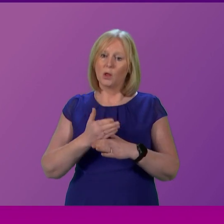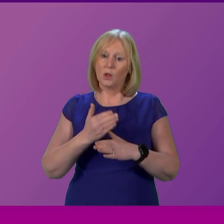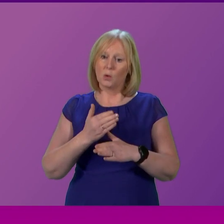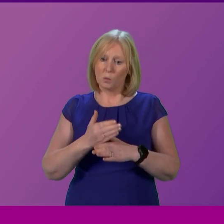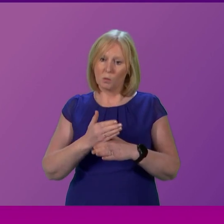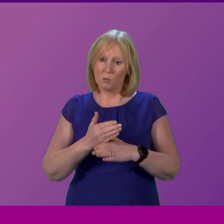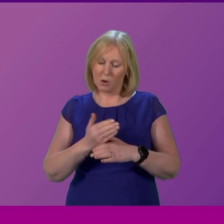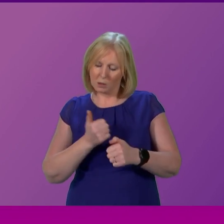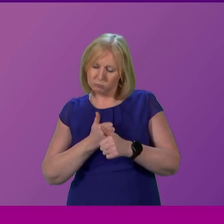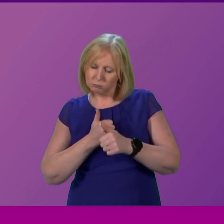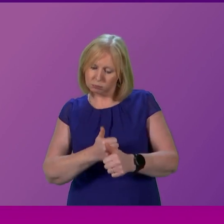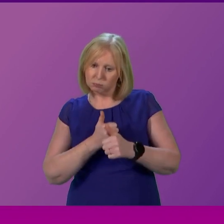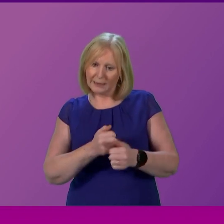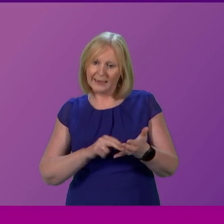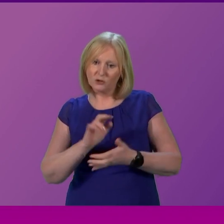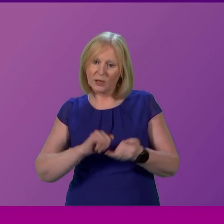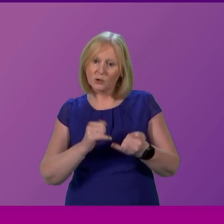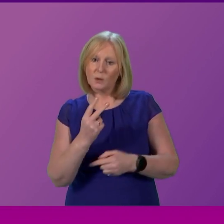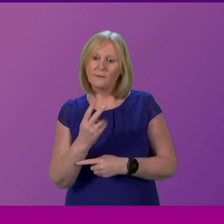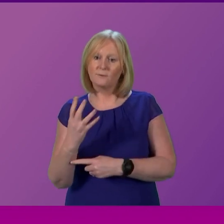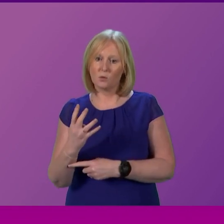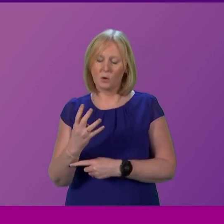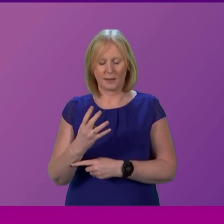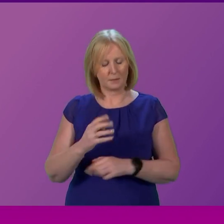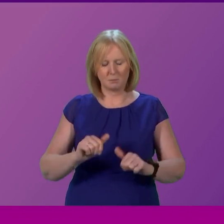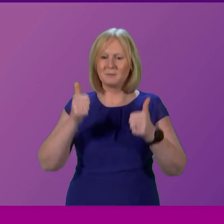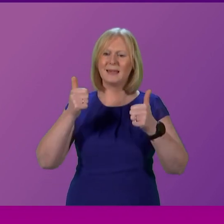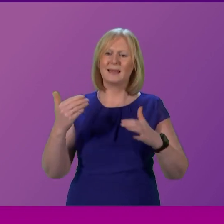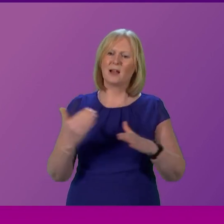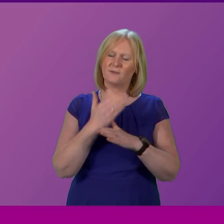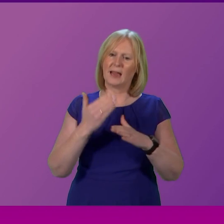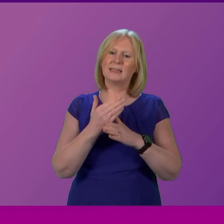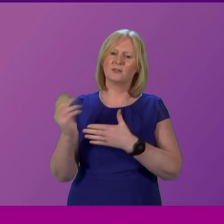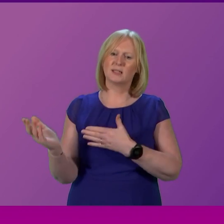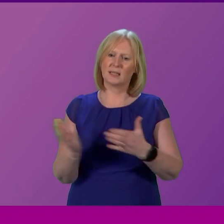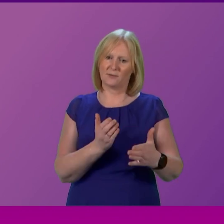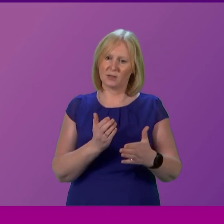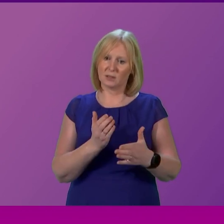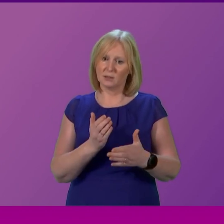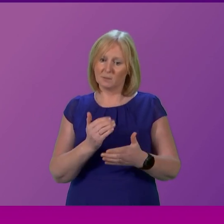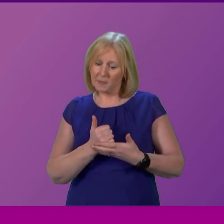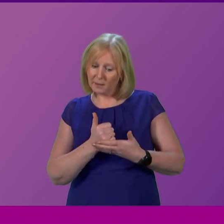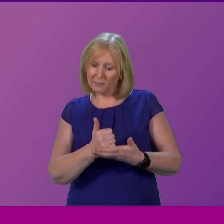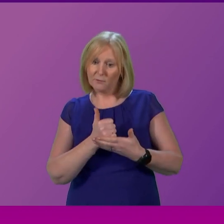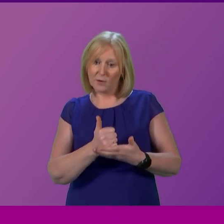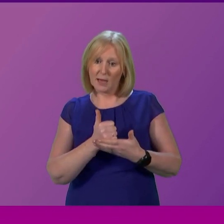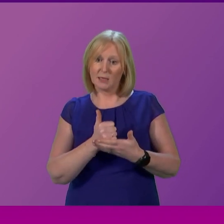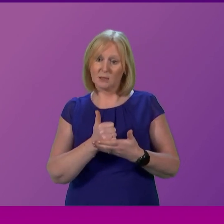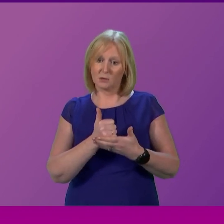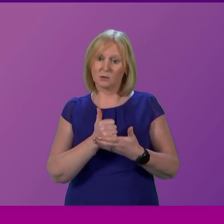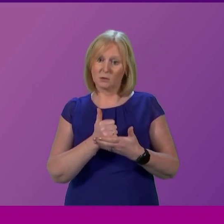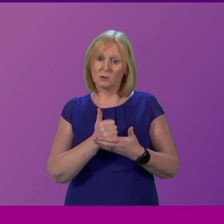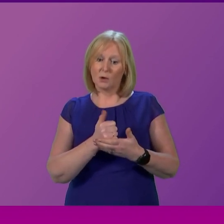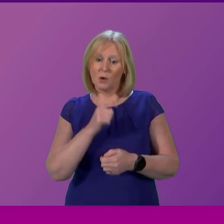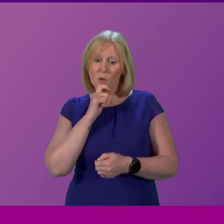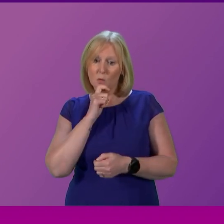24. NHS 24 is an incredibly effective service and through the expert advice offered, the overwhelming majority of